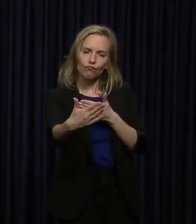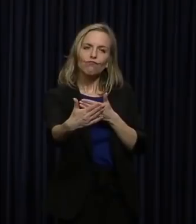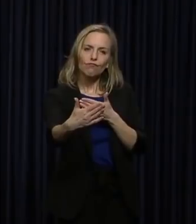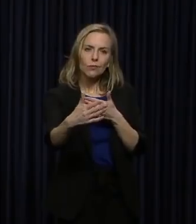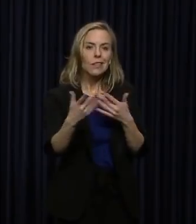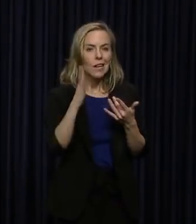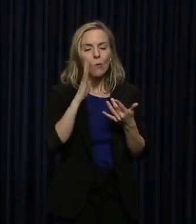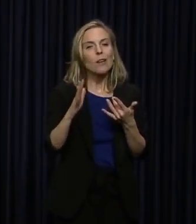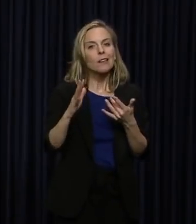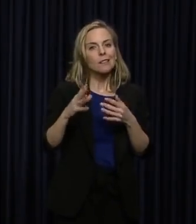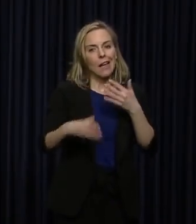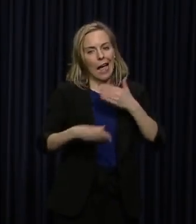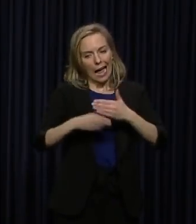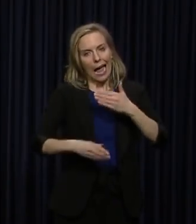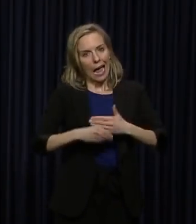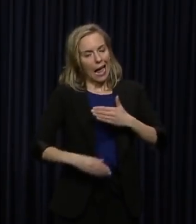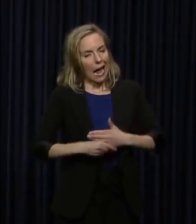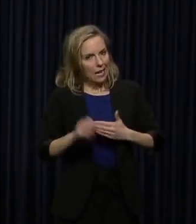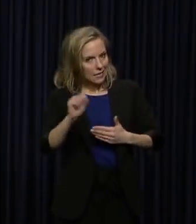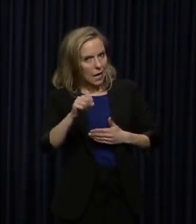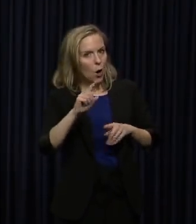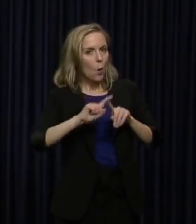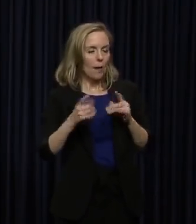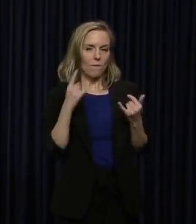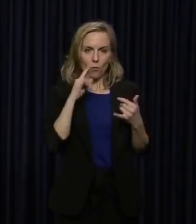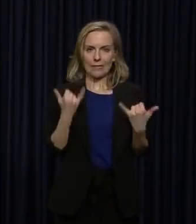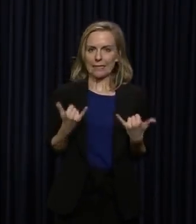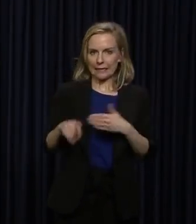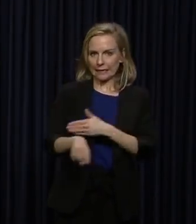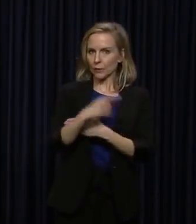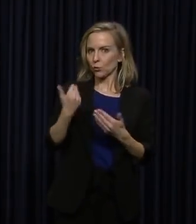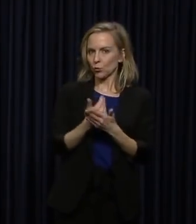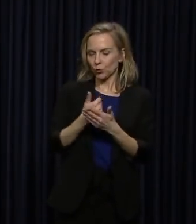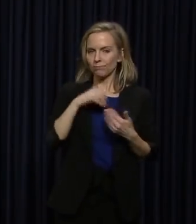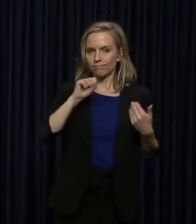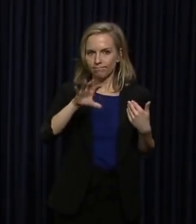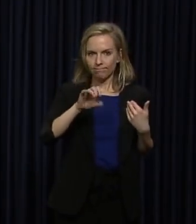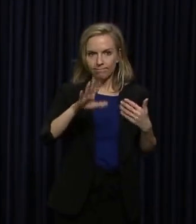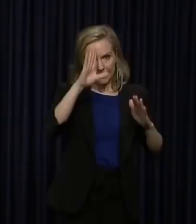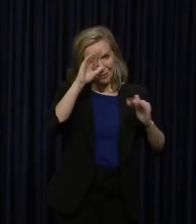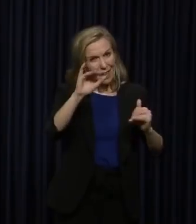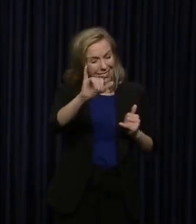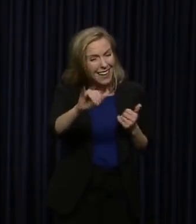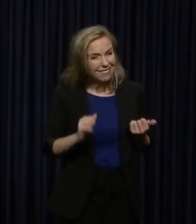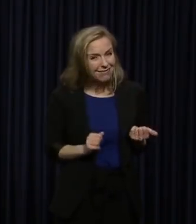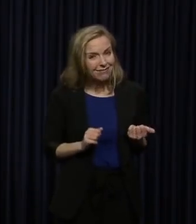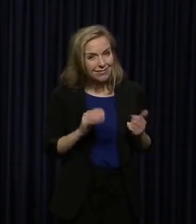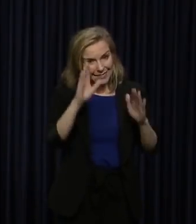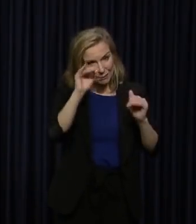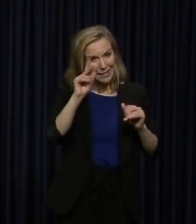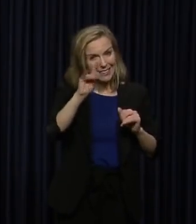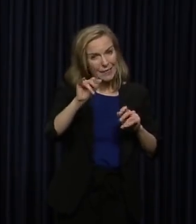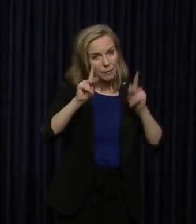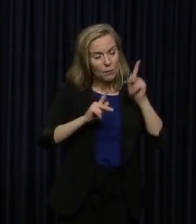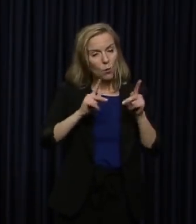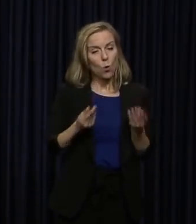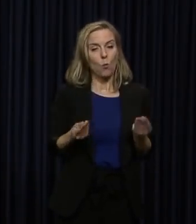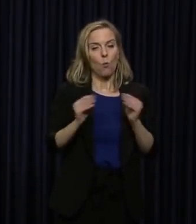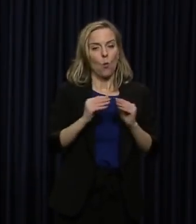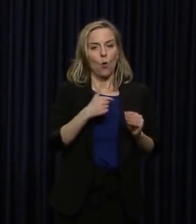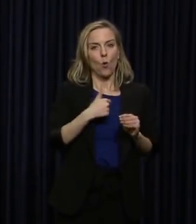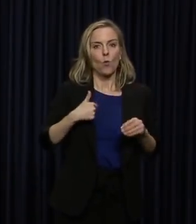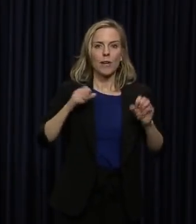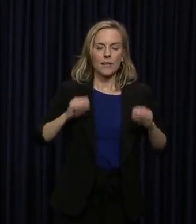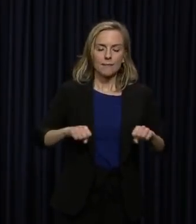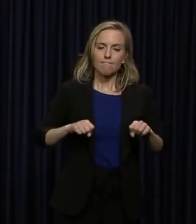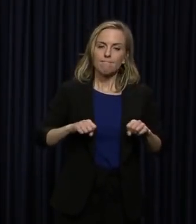take steps as they move forward and expect that. Kentuckians, the more we can do to reduce